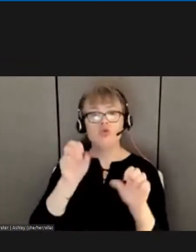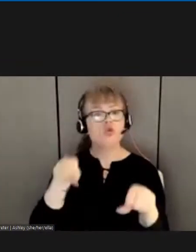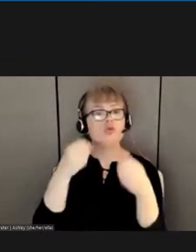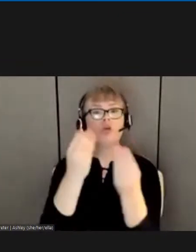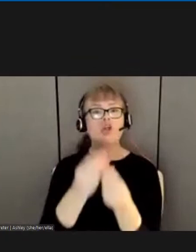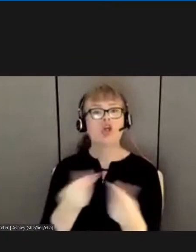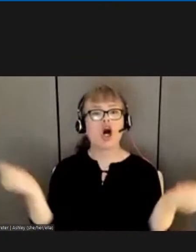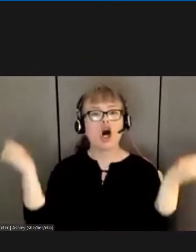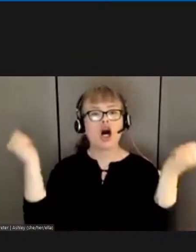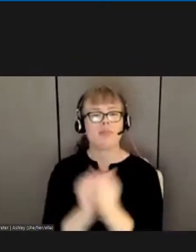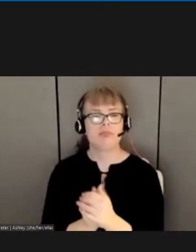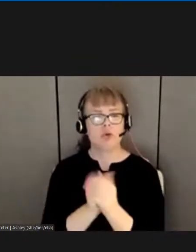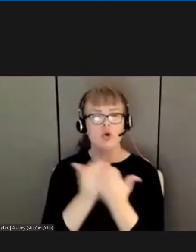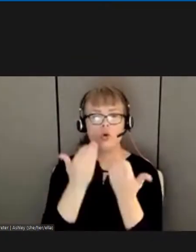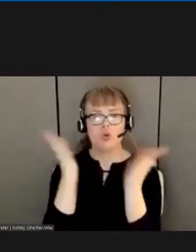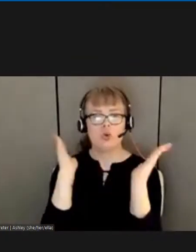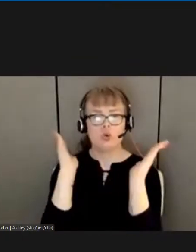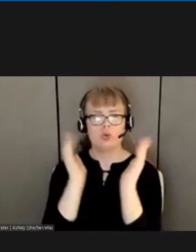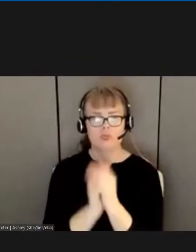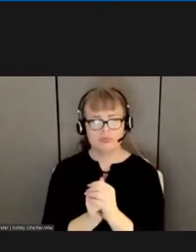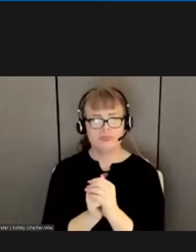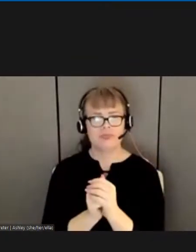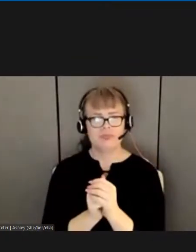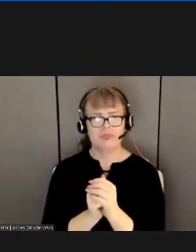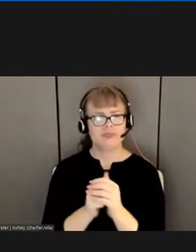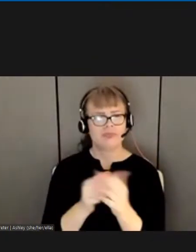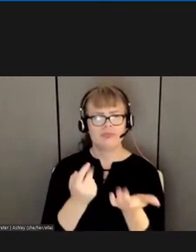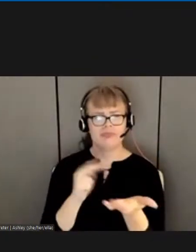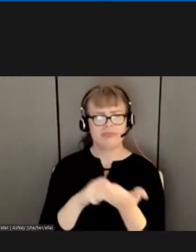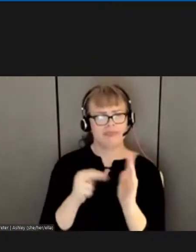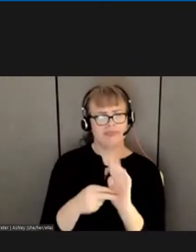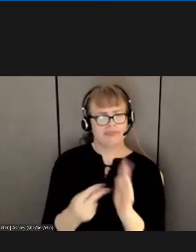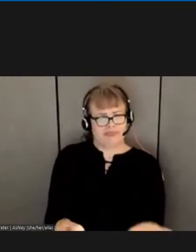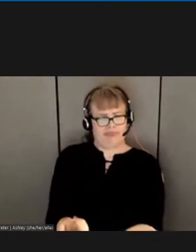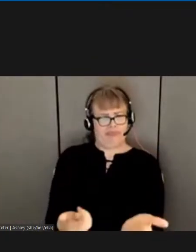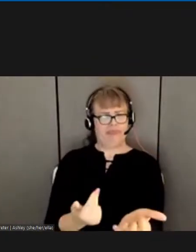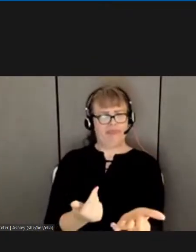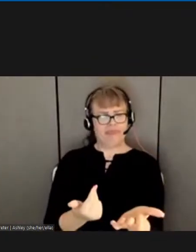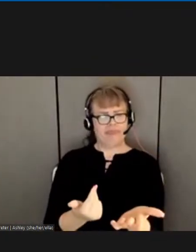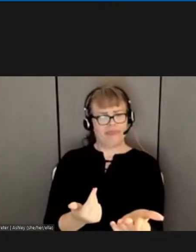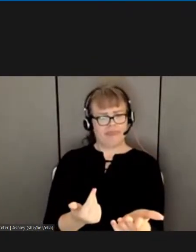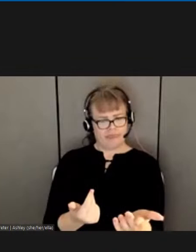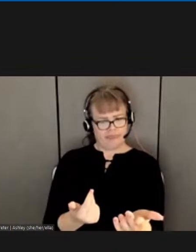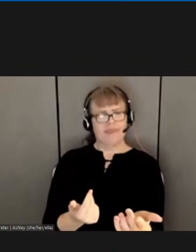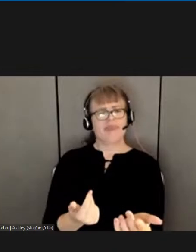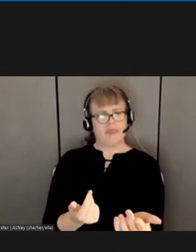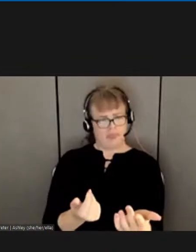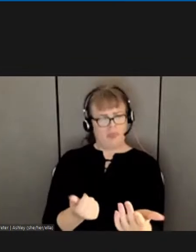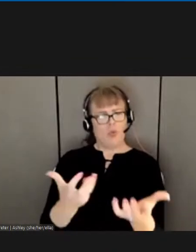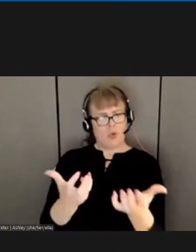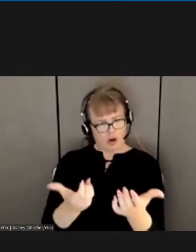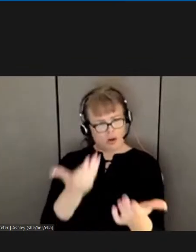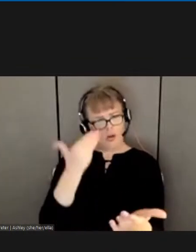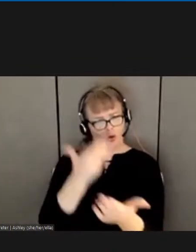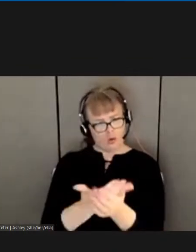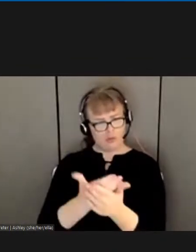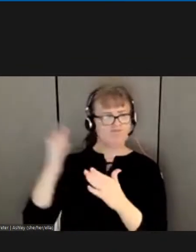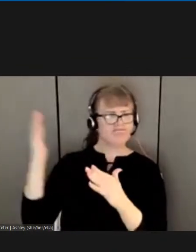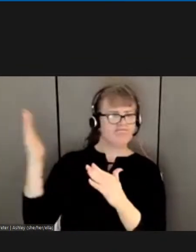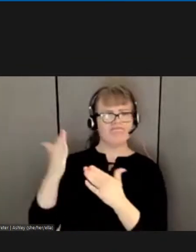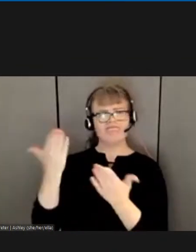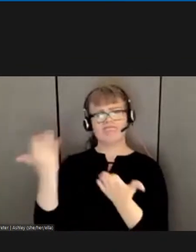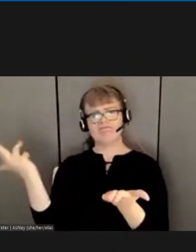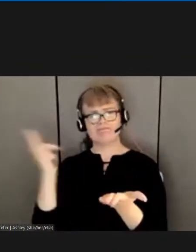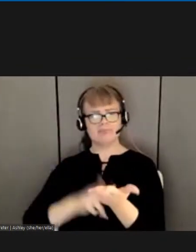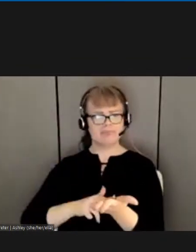you may want to get to, long as you're working to achieve the best contract we can get and everybody's doing their part,